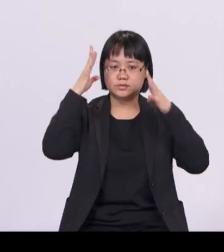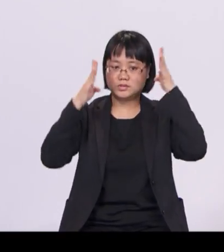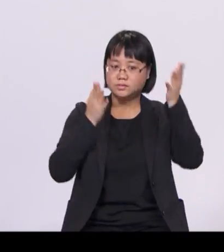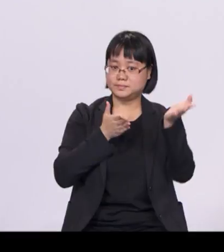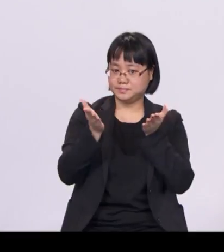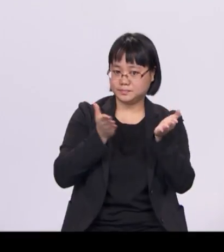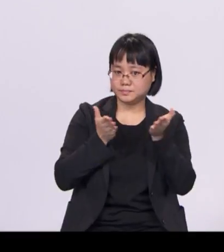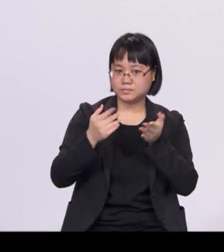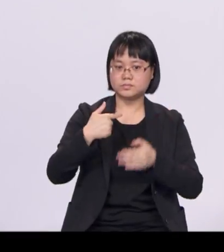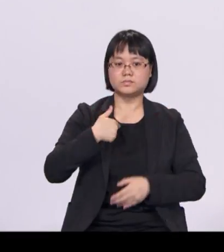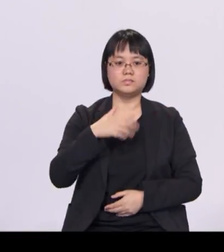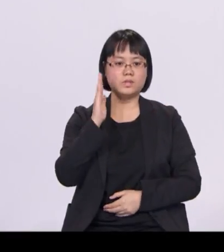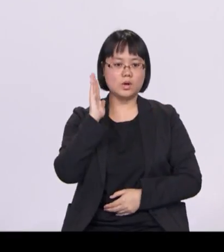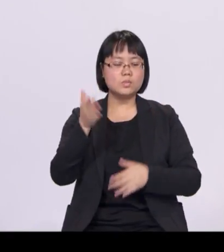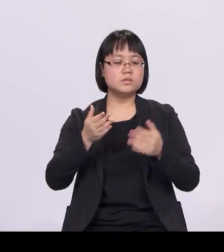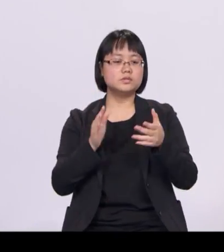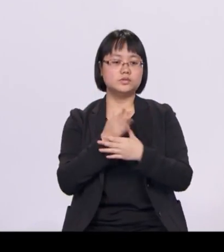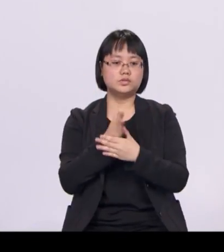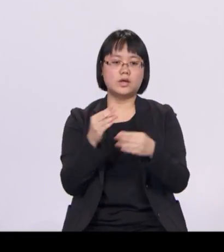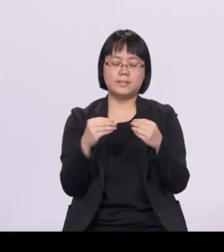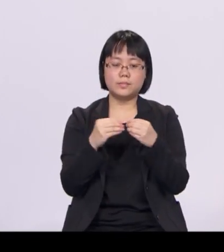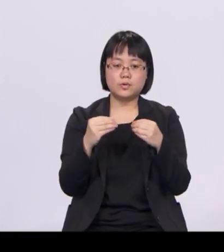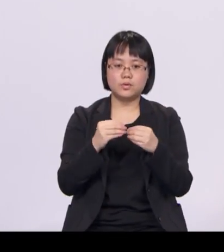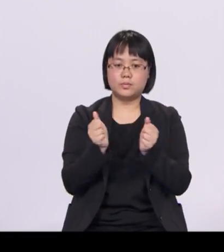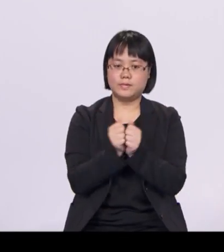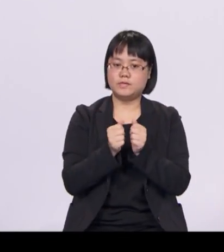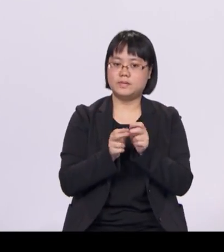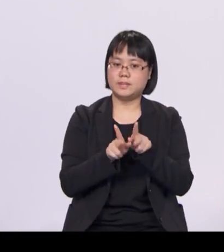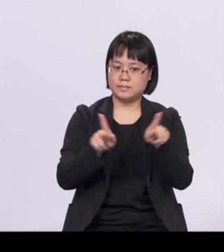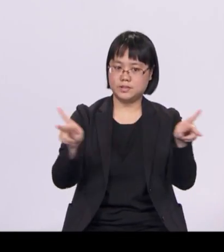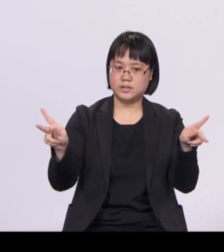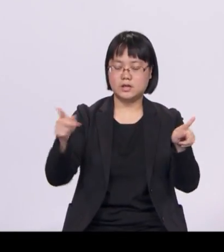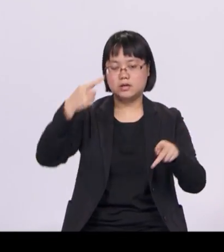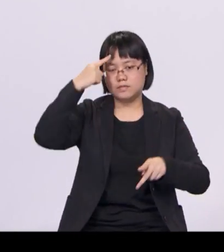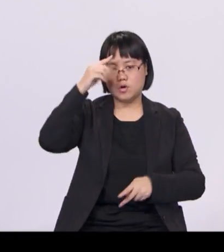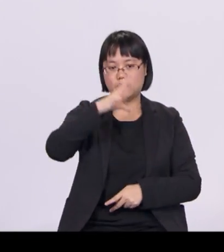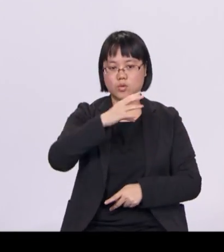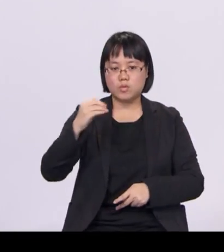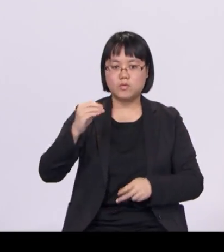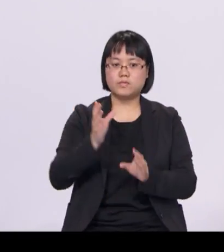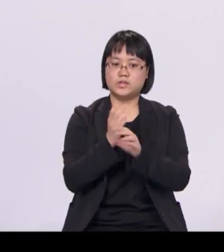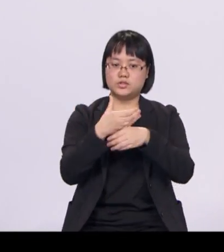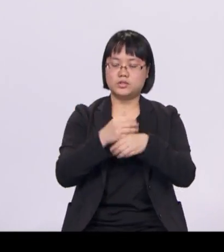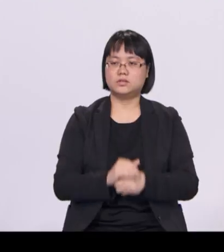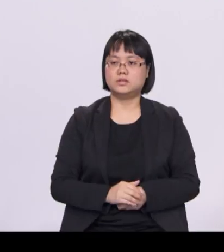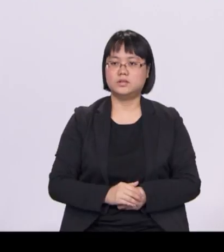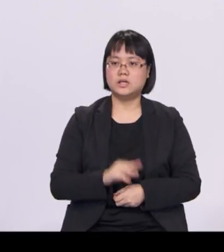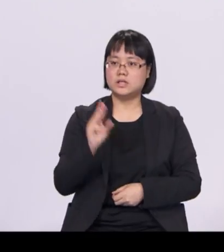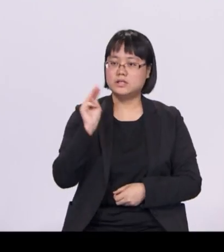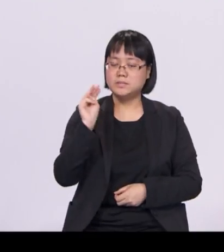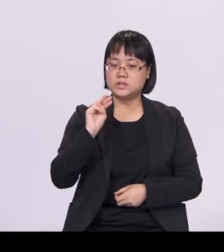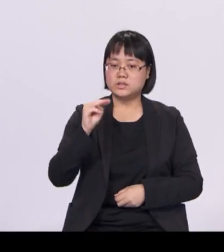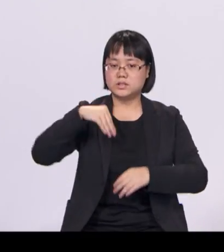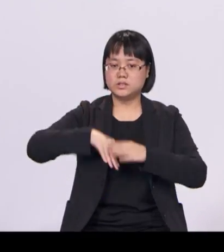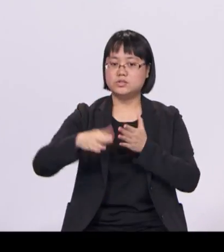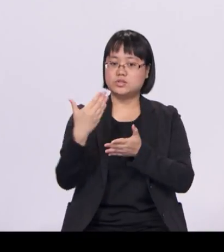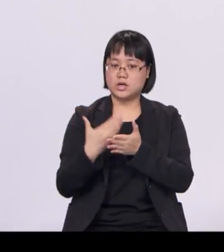with the public to facilitate co-creation. The minister in charge of the smart nation initiative will elaborate more at the